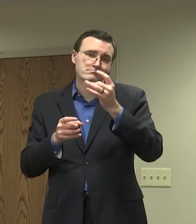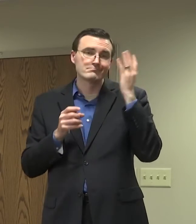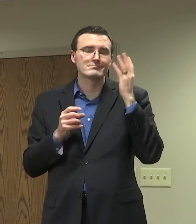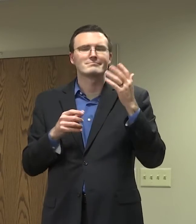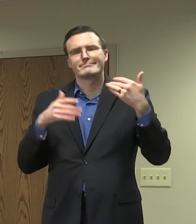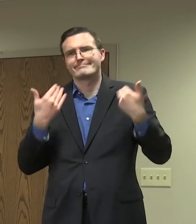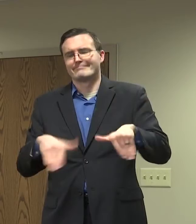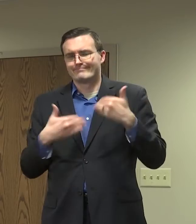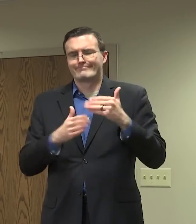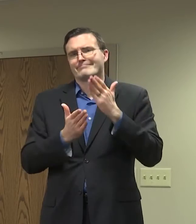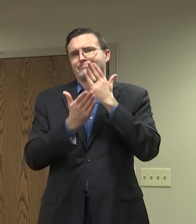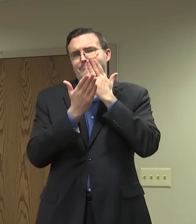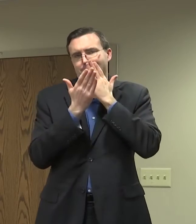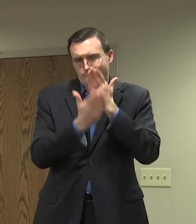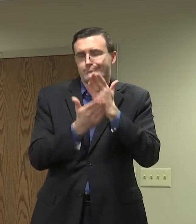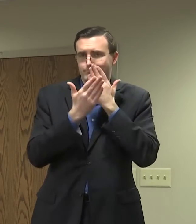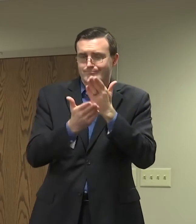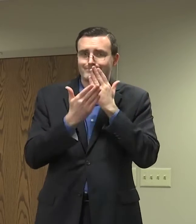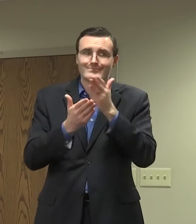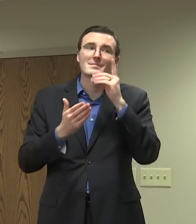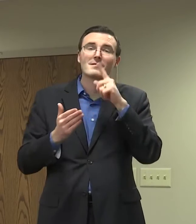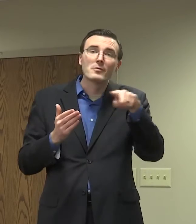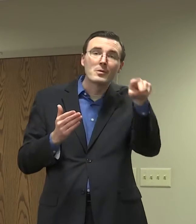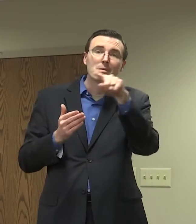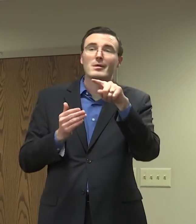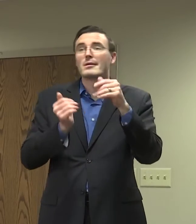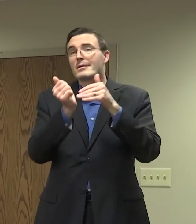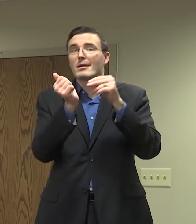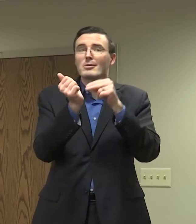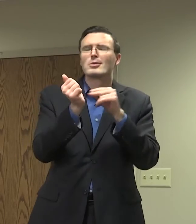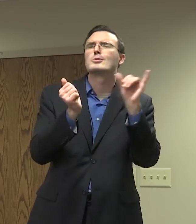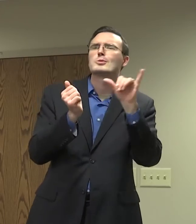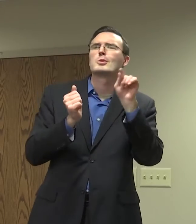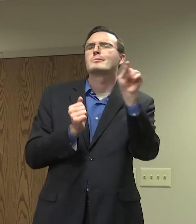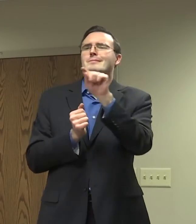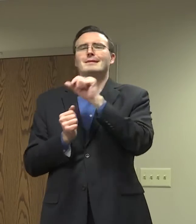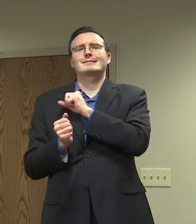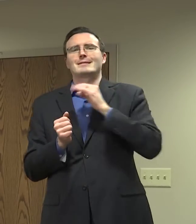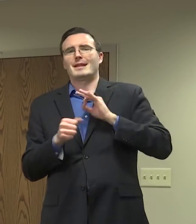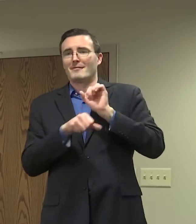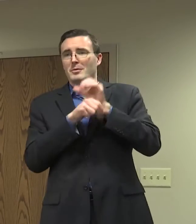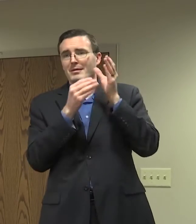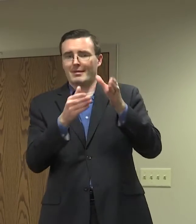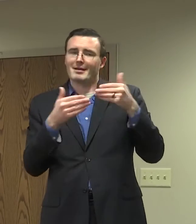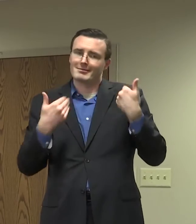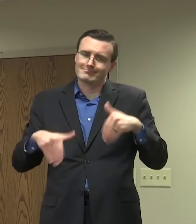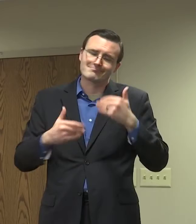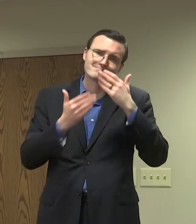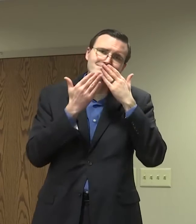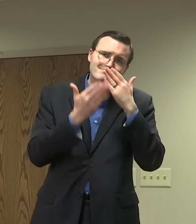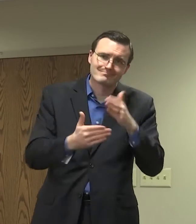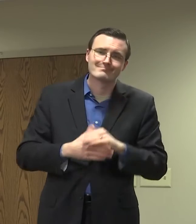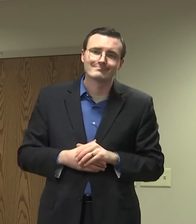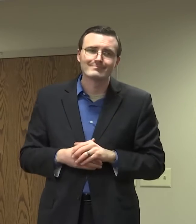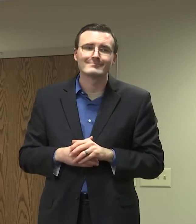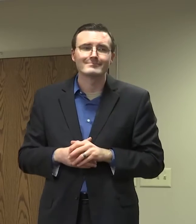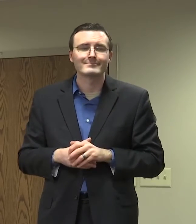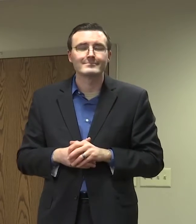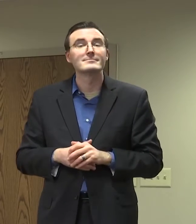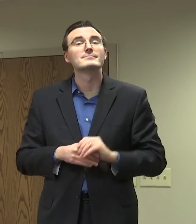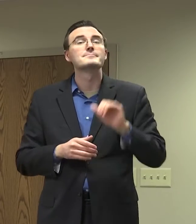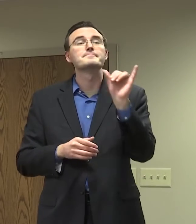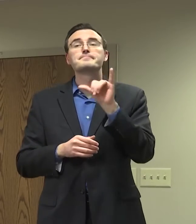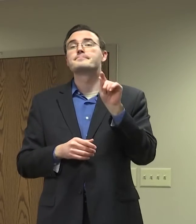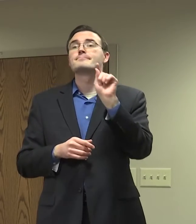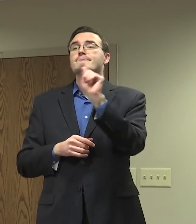the work of all of our health care staff. Also want to thank all of those in the community who continue to take